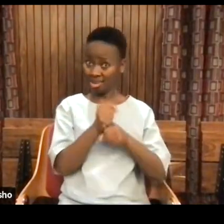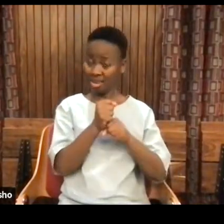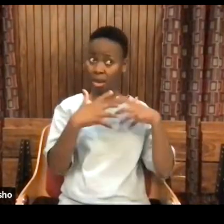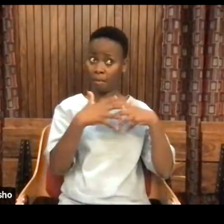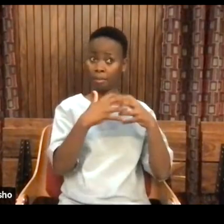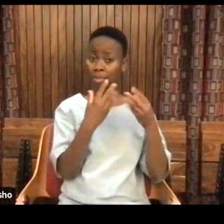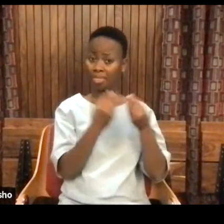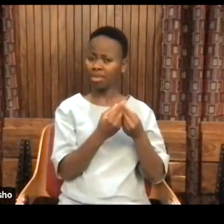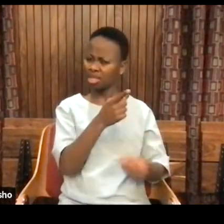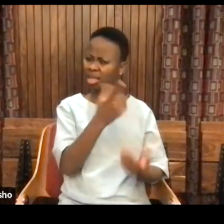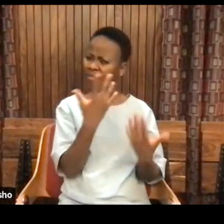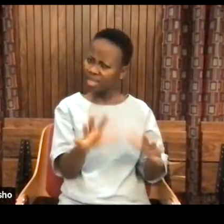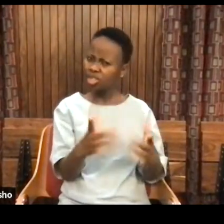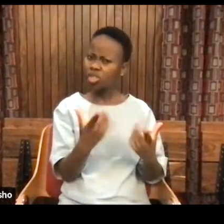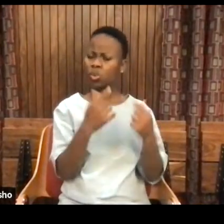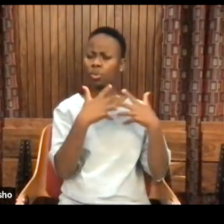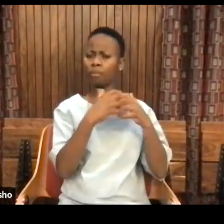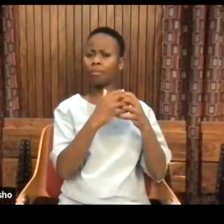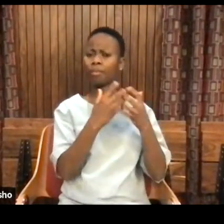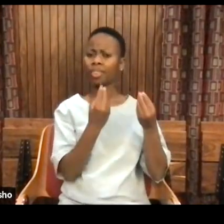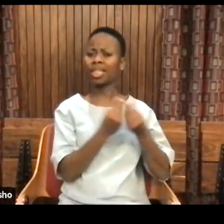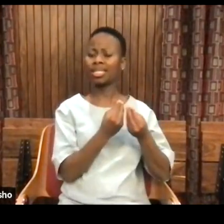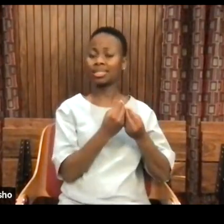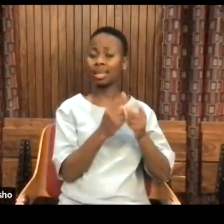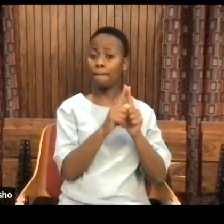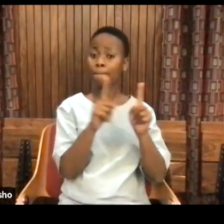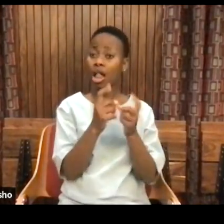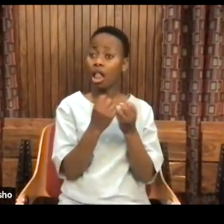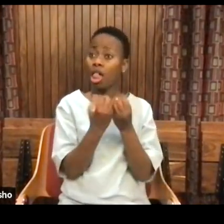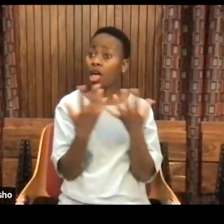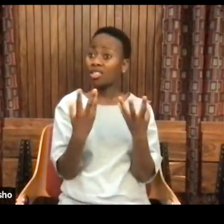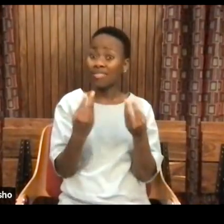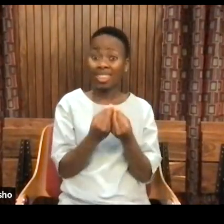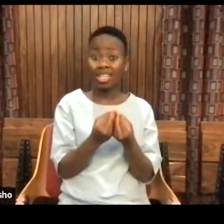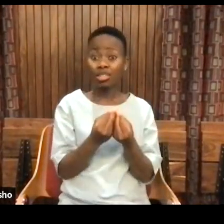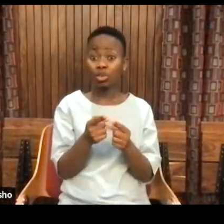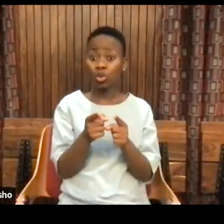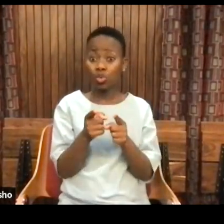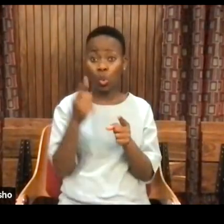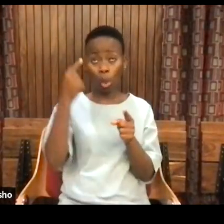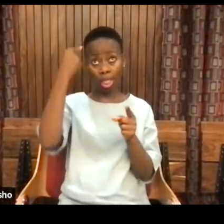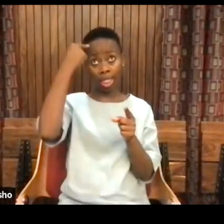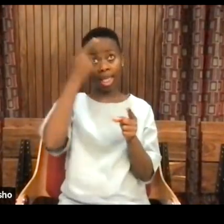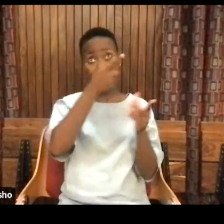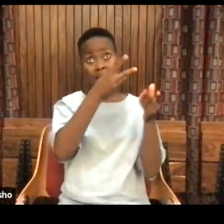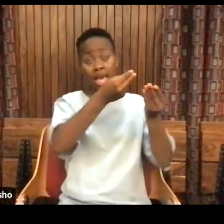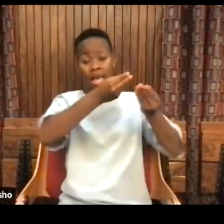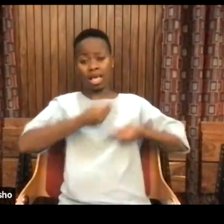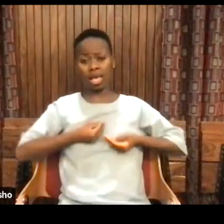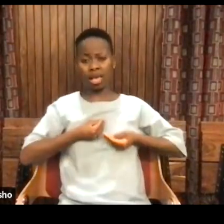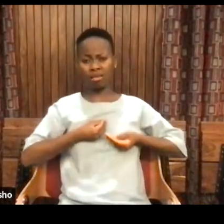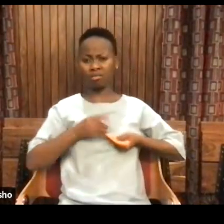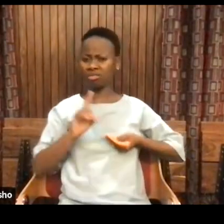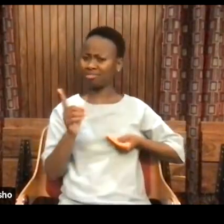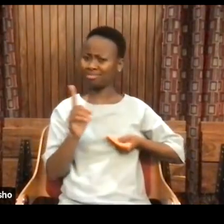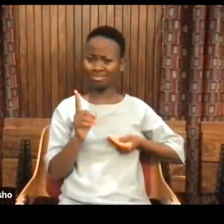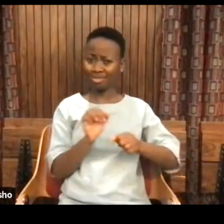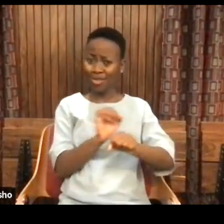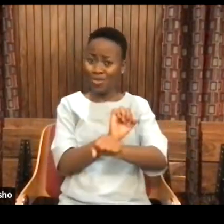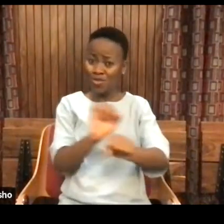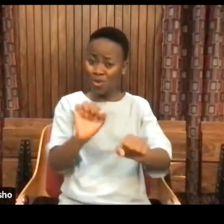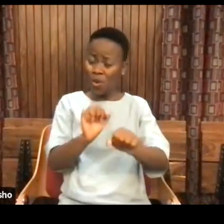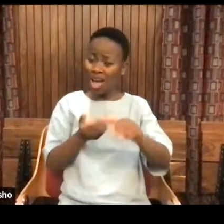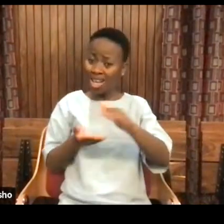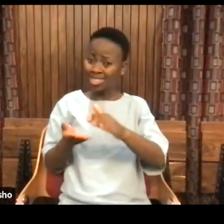et cetera. But a lot of the things that today you think they gave you, no, your